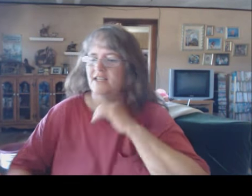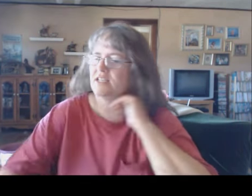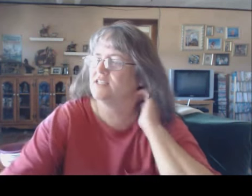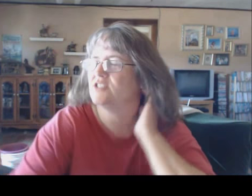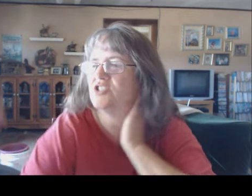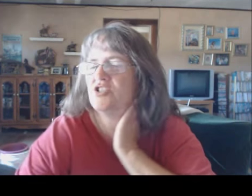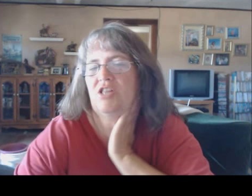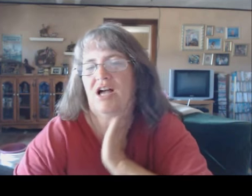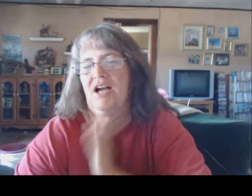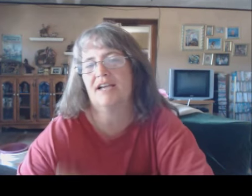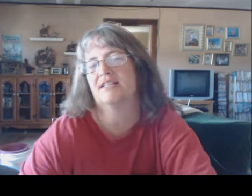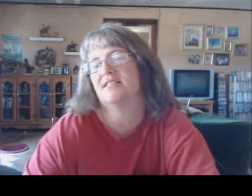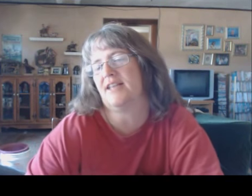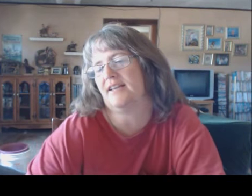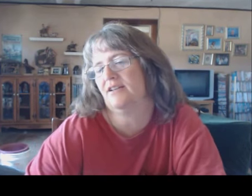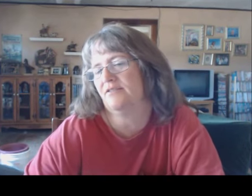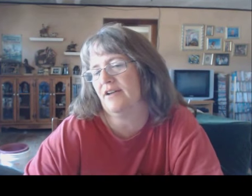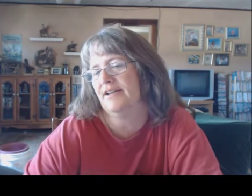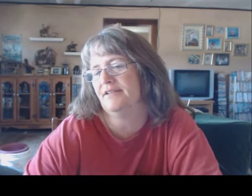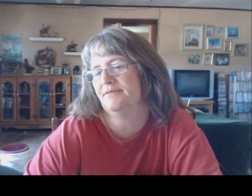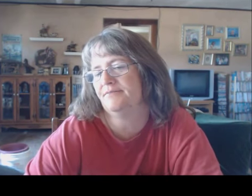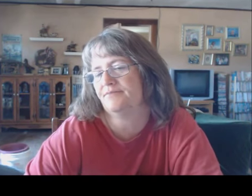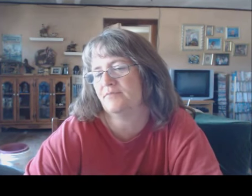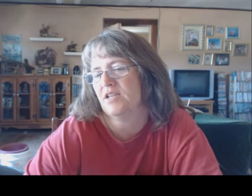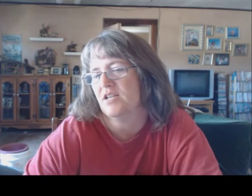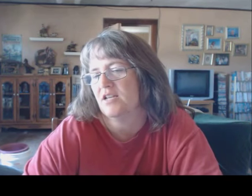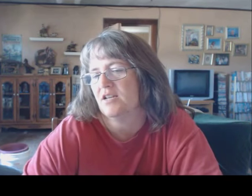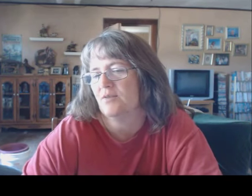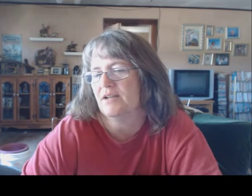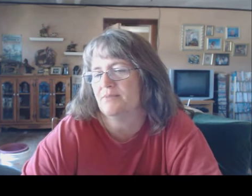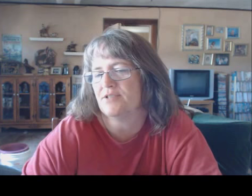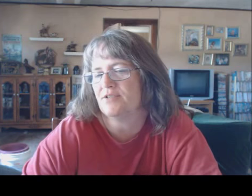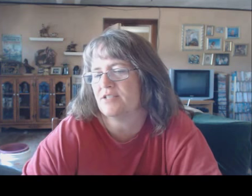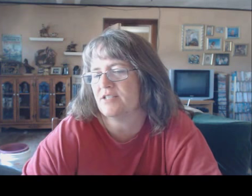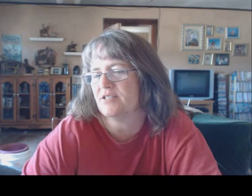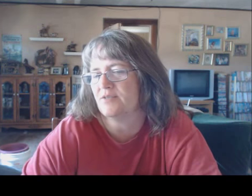today is July 2nd, right? What episode is this?